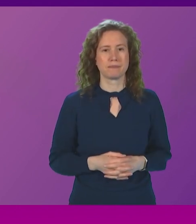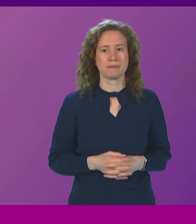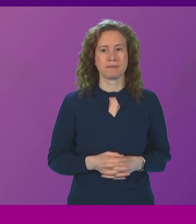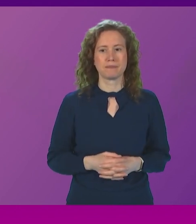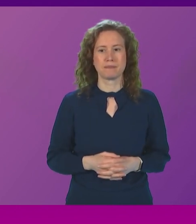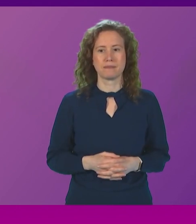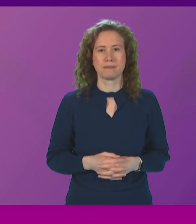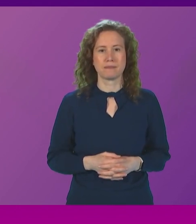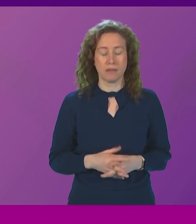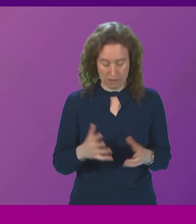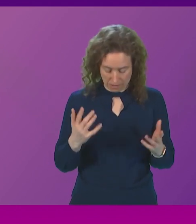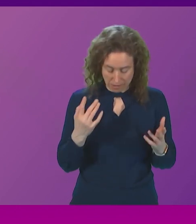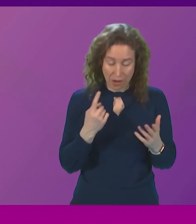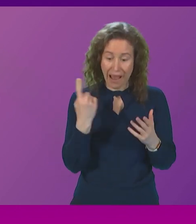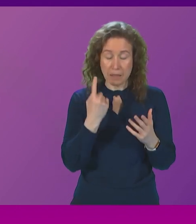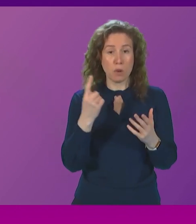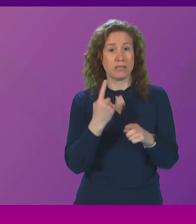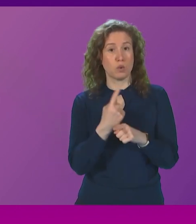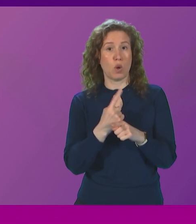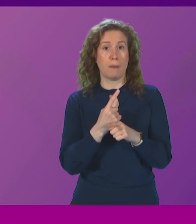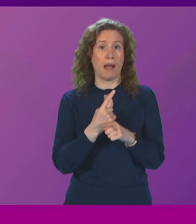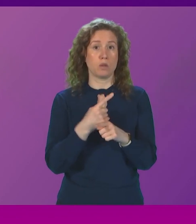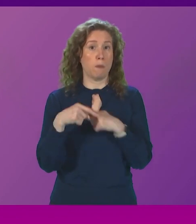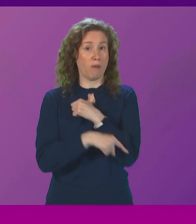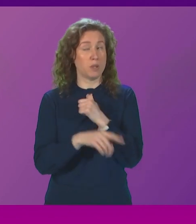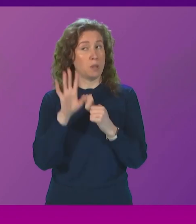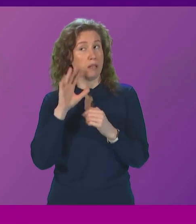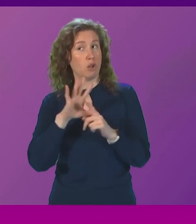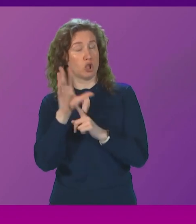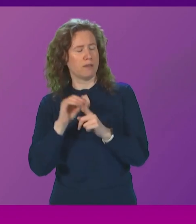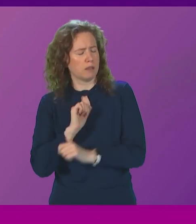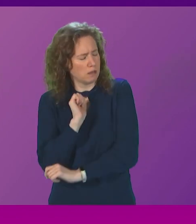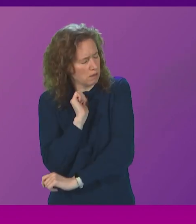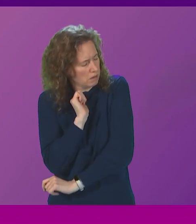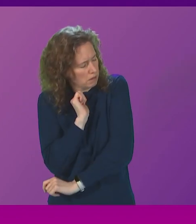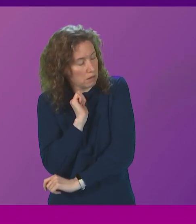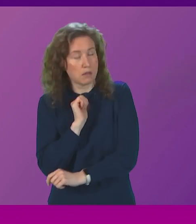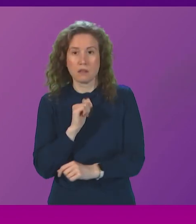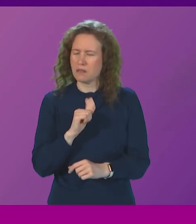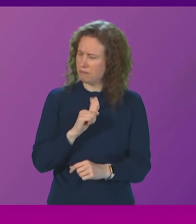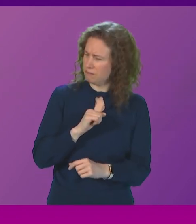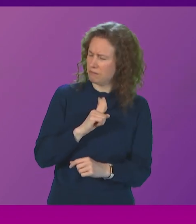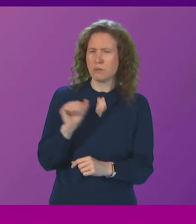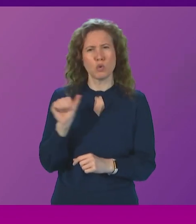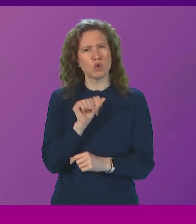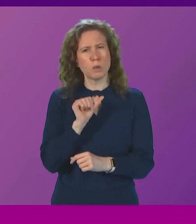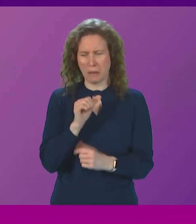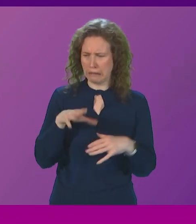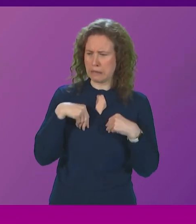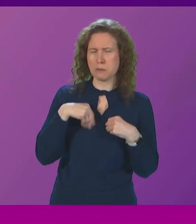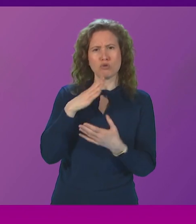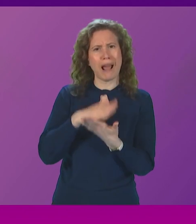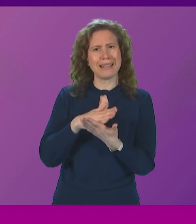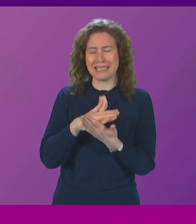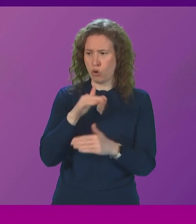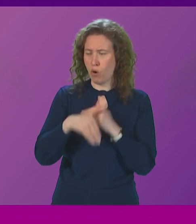whenever anybody talks about poverty you always hear the groans from the Conservative Party instead of groans they should be facing up to the reality that